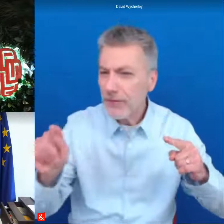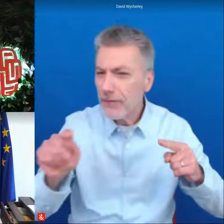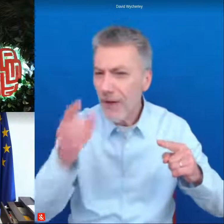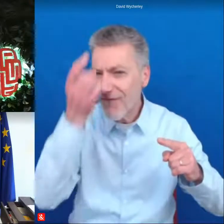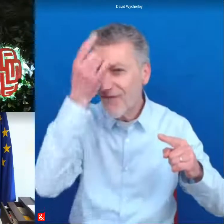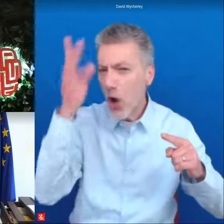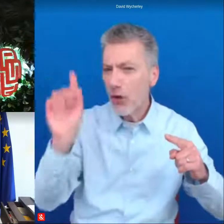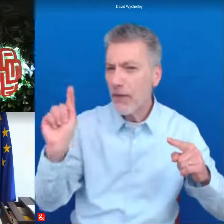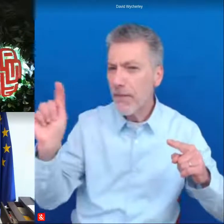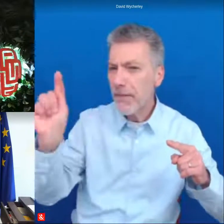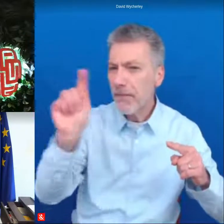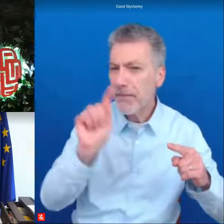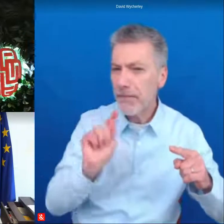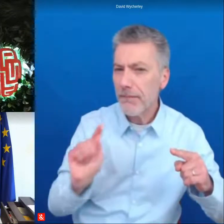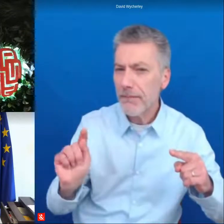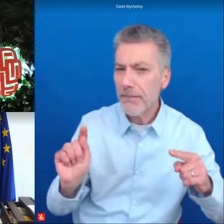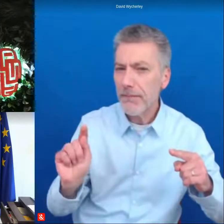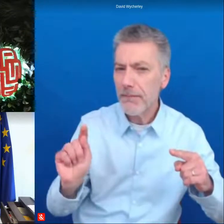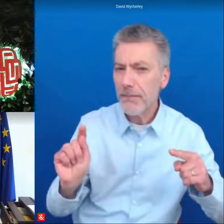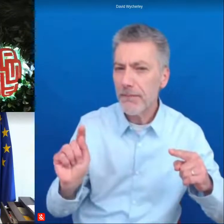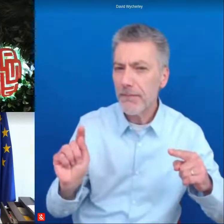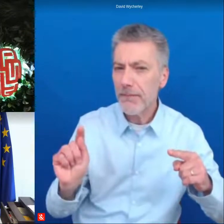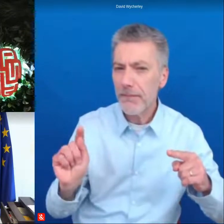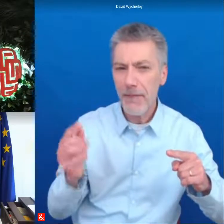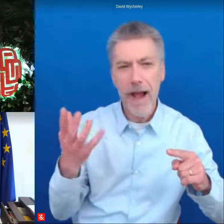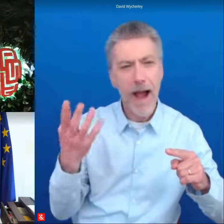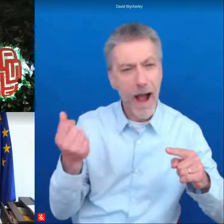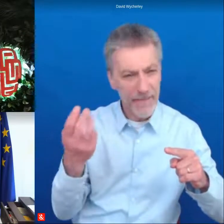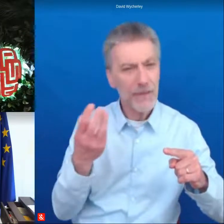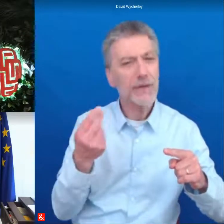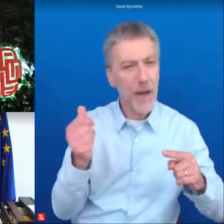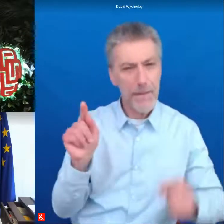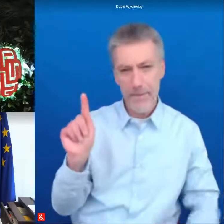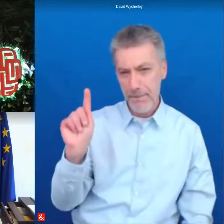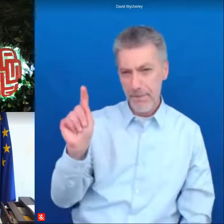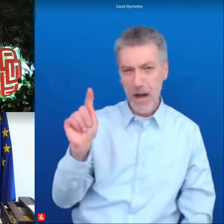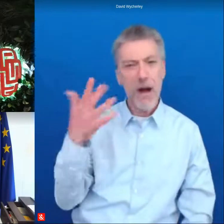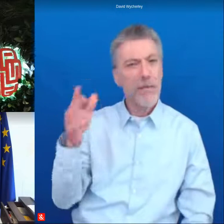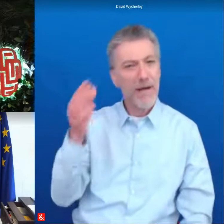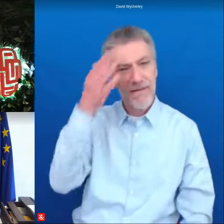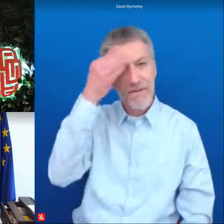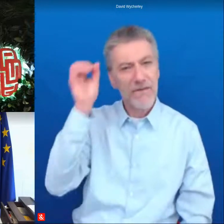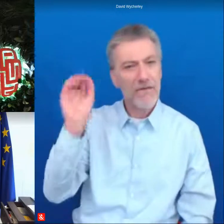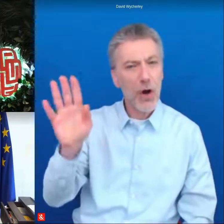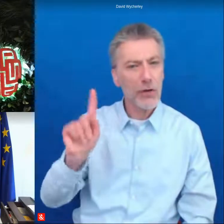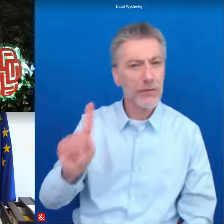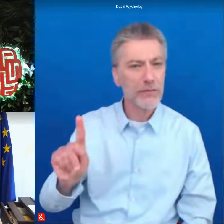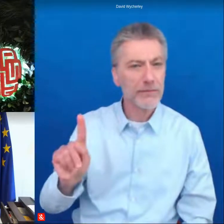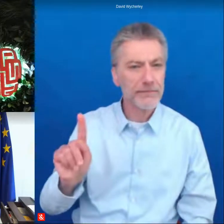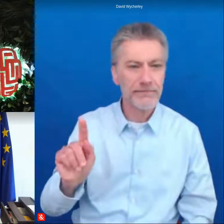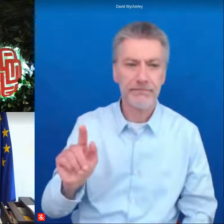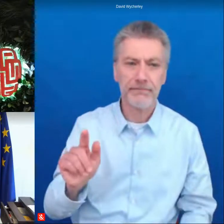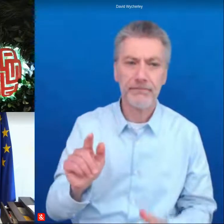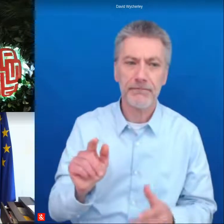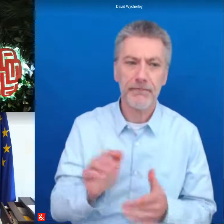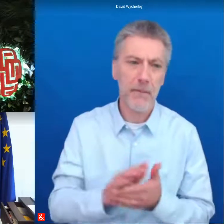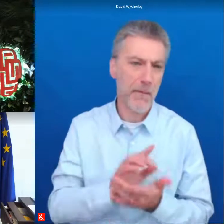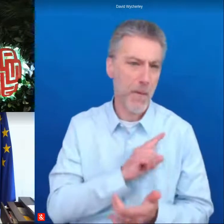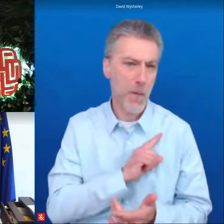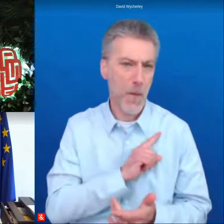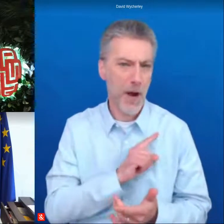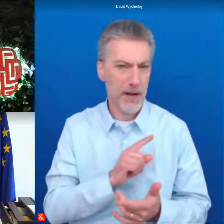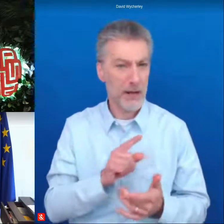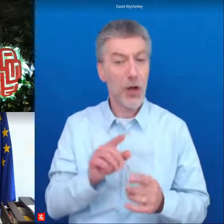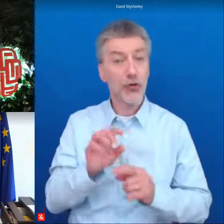rothio just mentioned this situation uh and and a lot of of territories